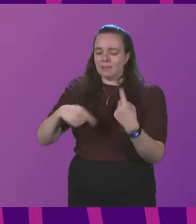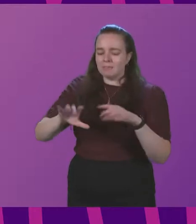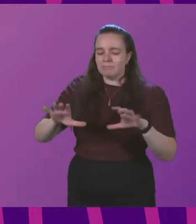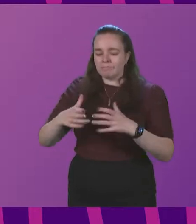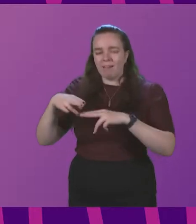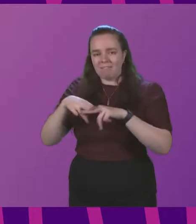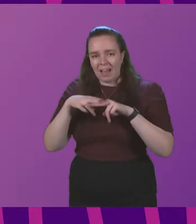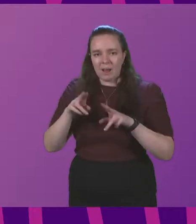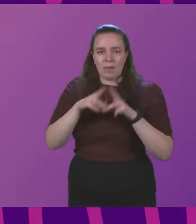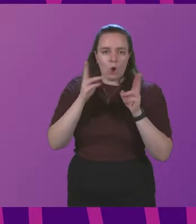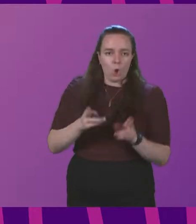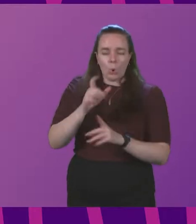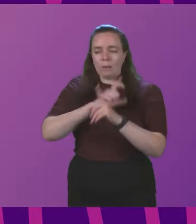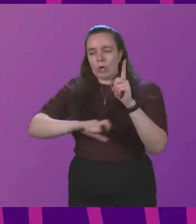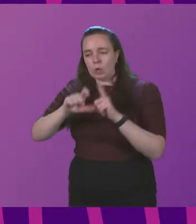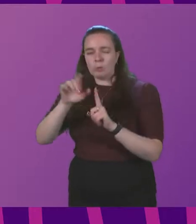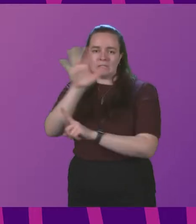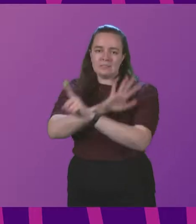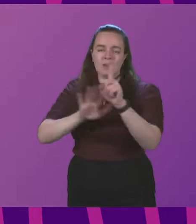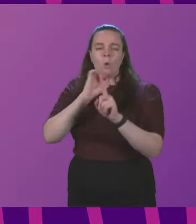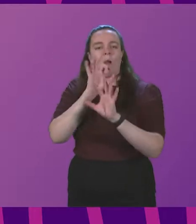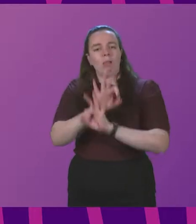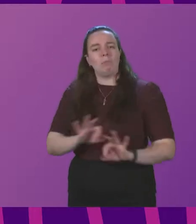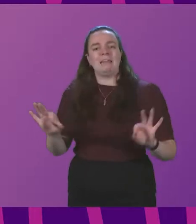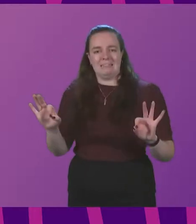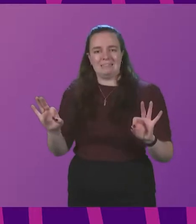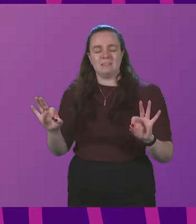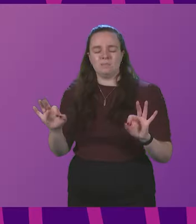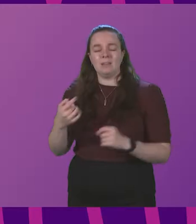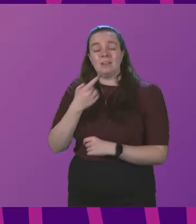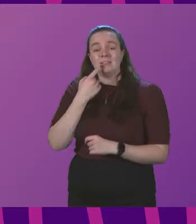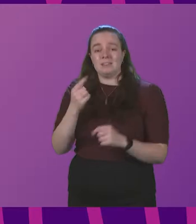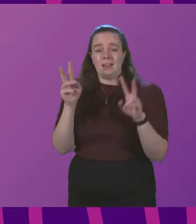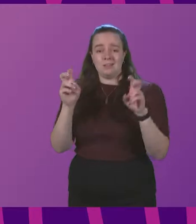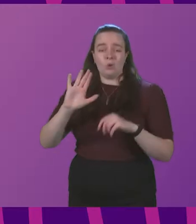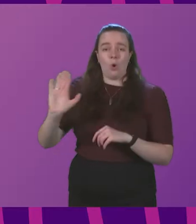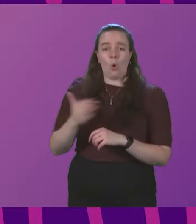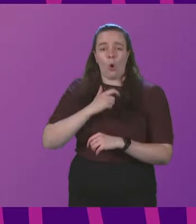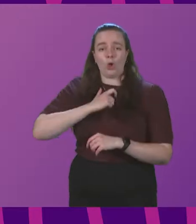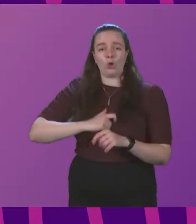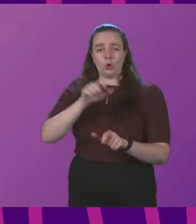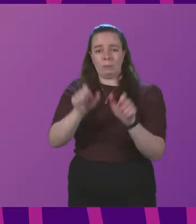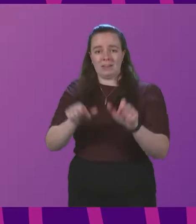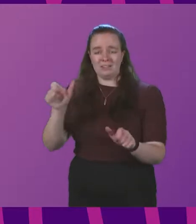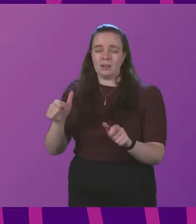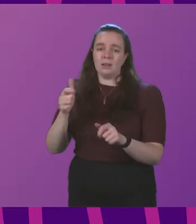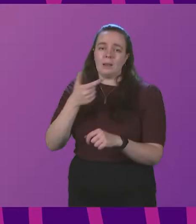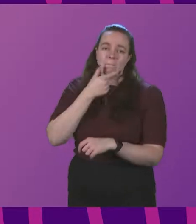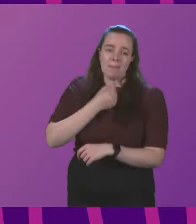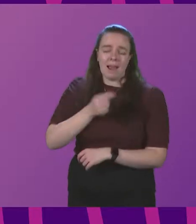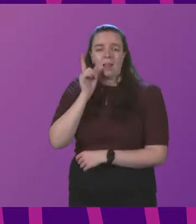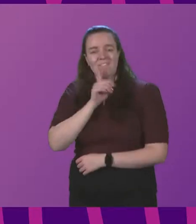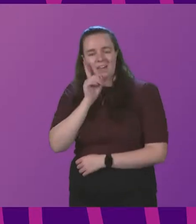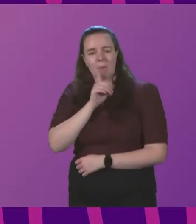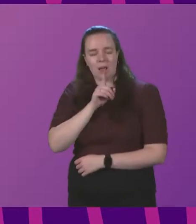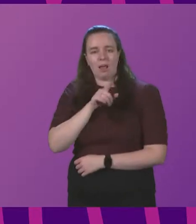our homes, communities and nation. It states, all human beings, male and female, are